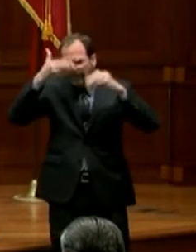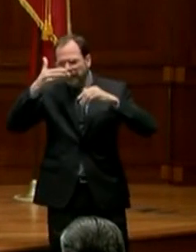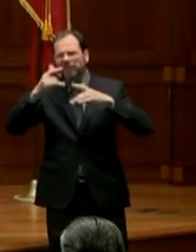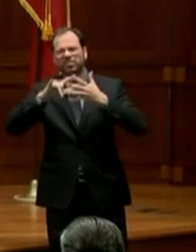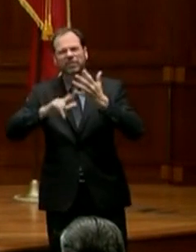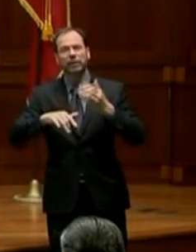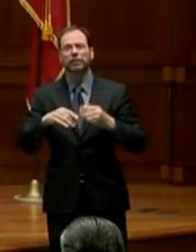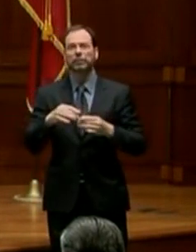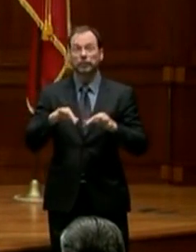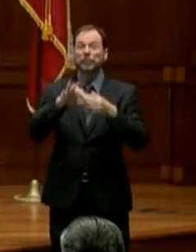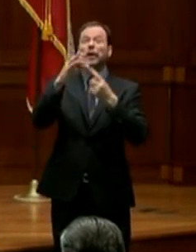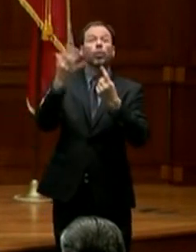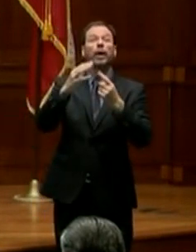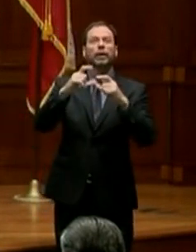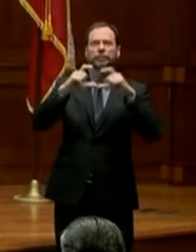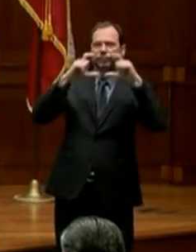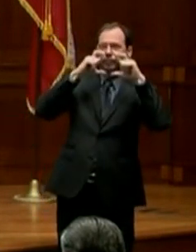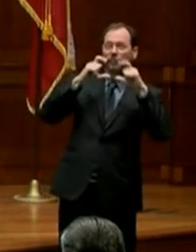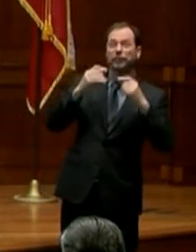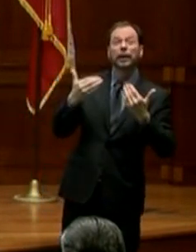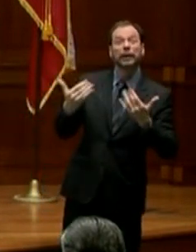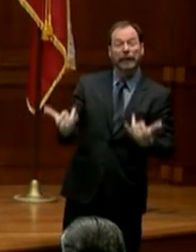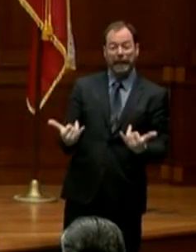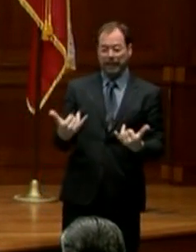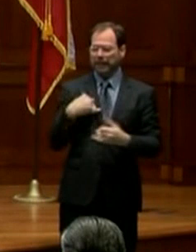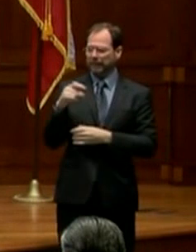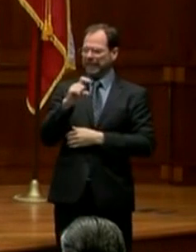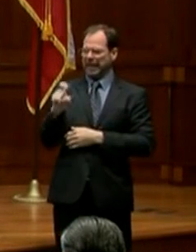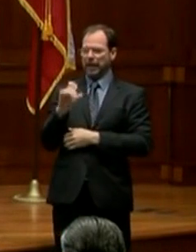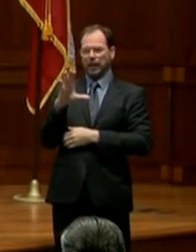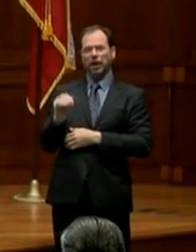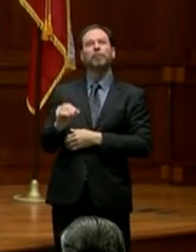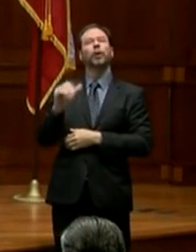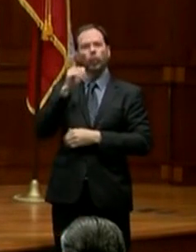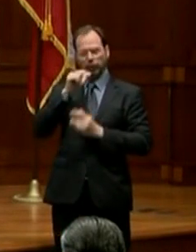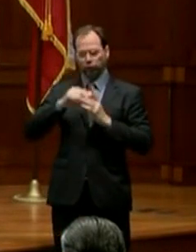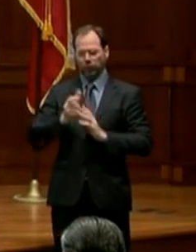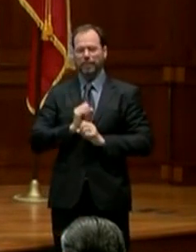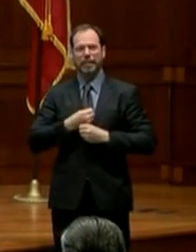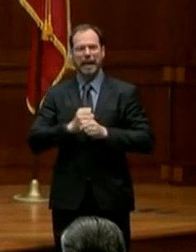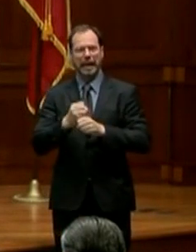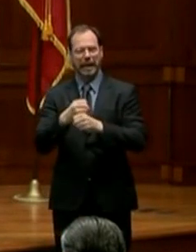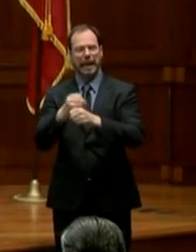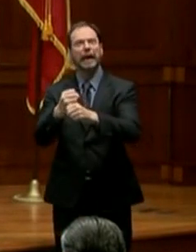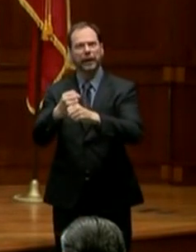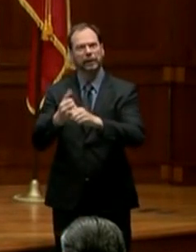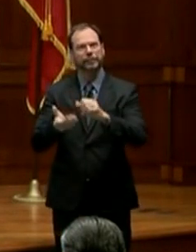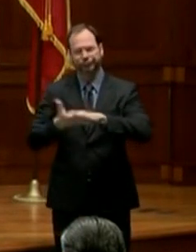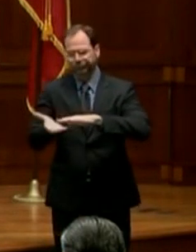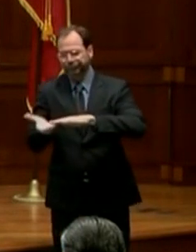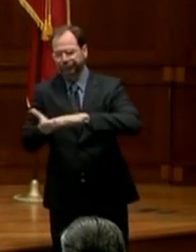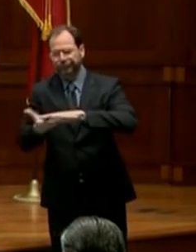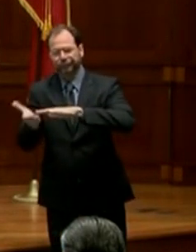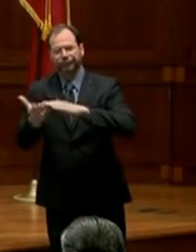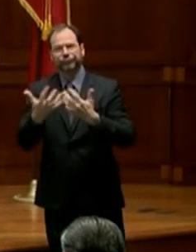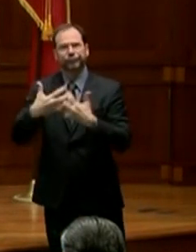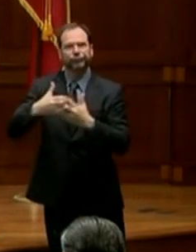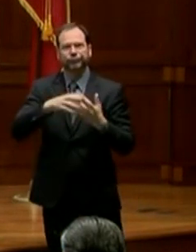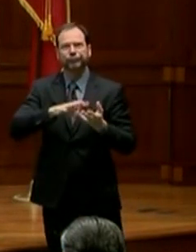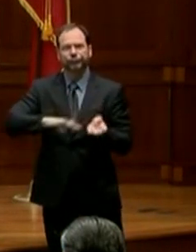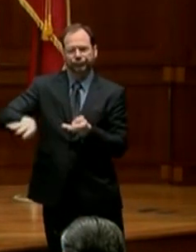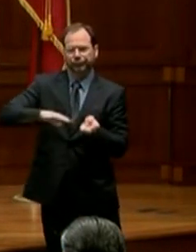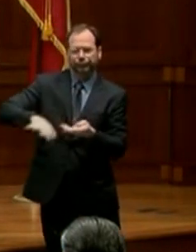Texas company has stepped forward to ramp up production that will create a pipeline of supply